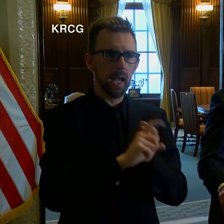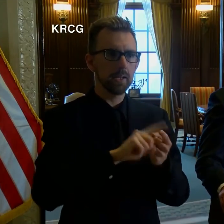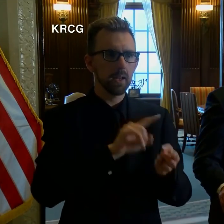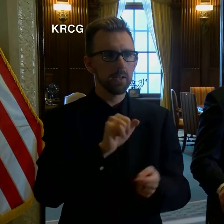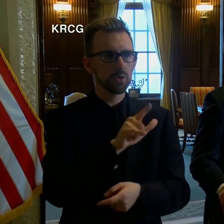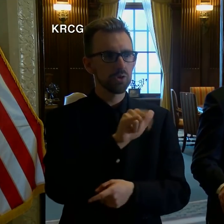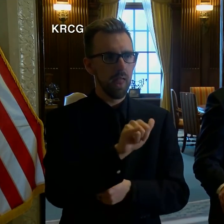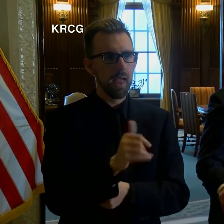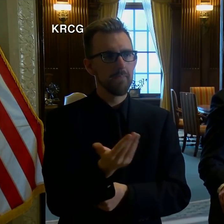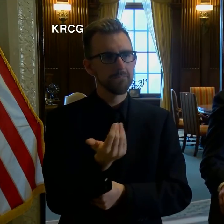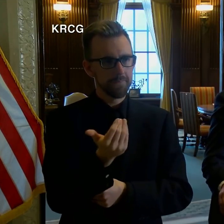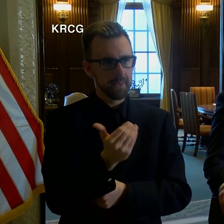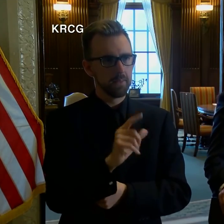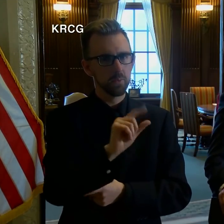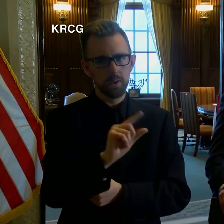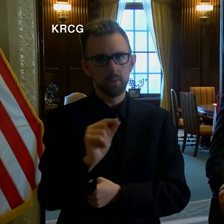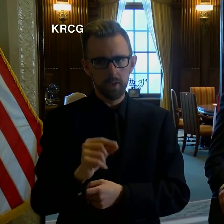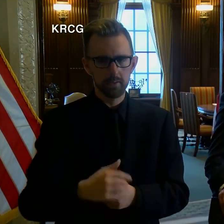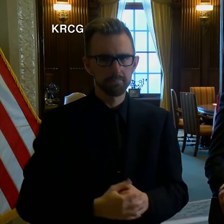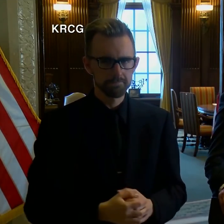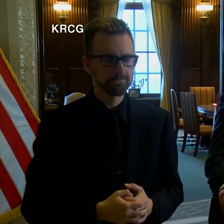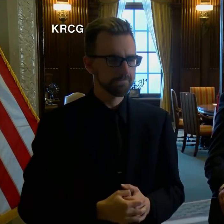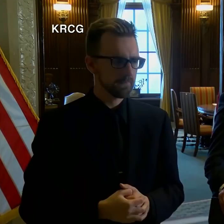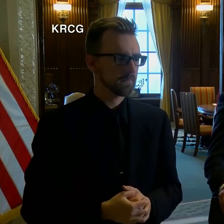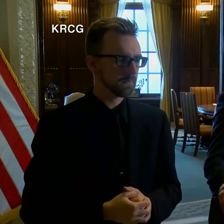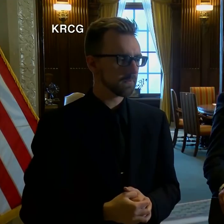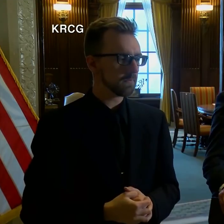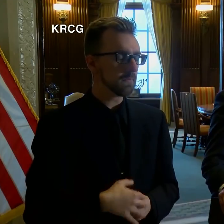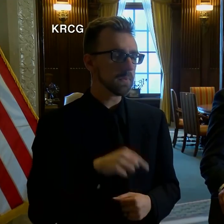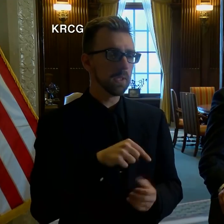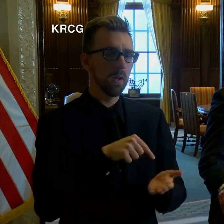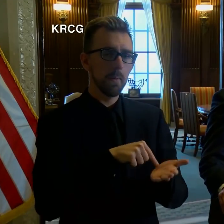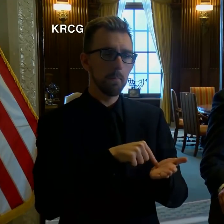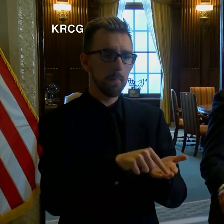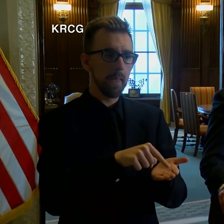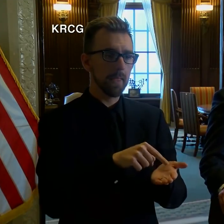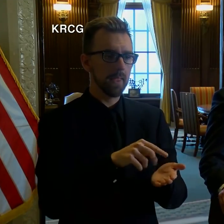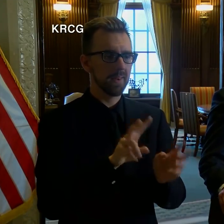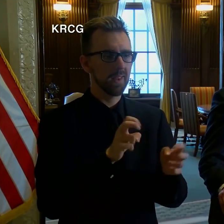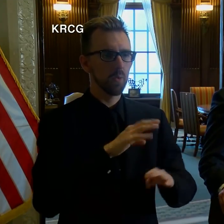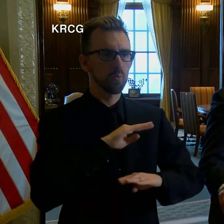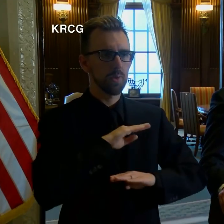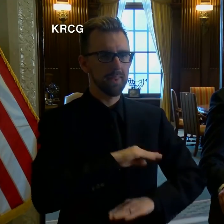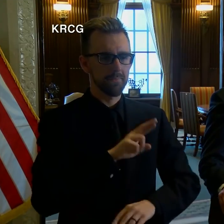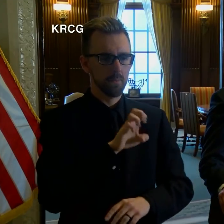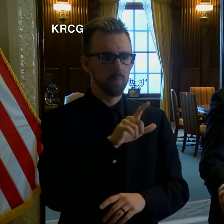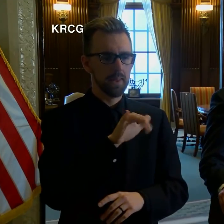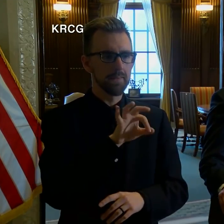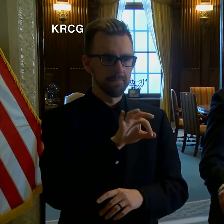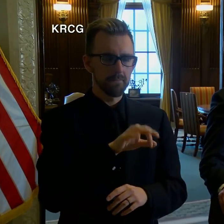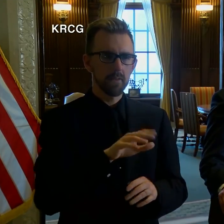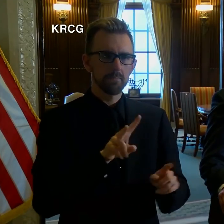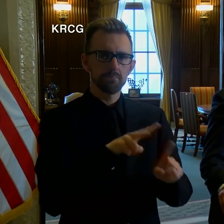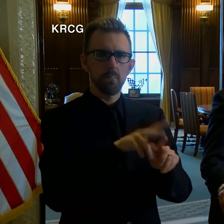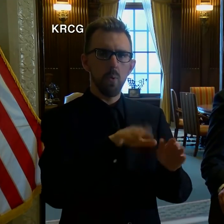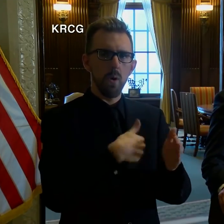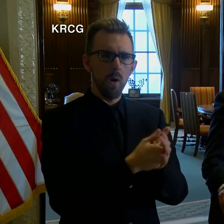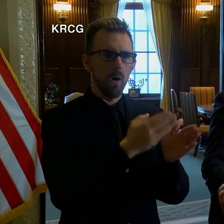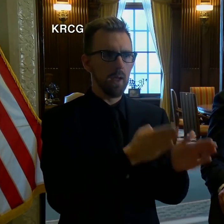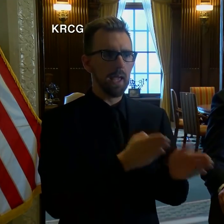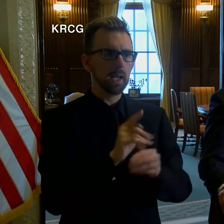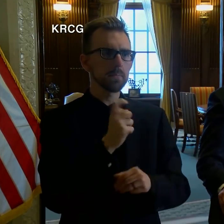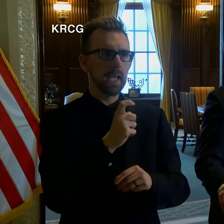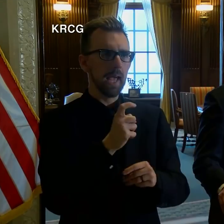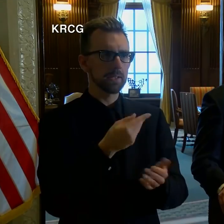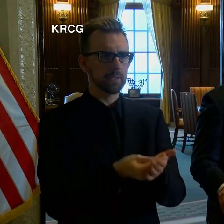July 15th of 2020. This payment relief applies to all individual income tax returns